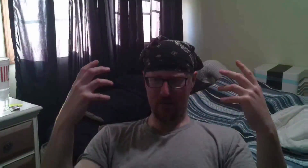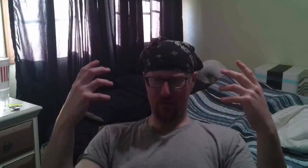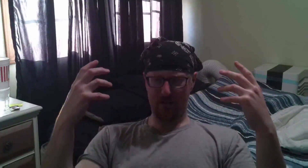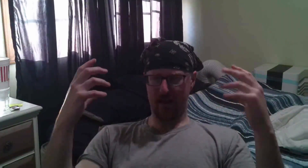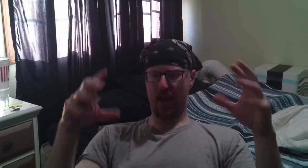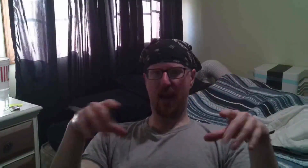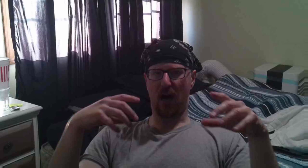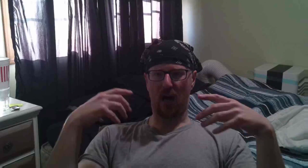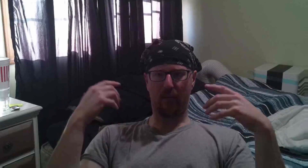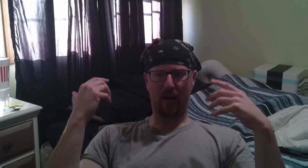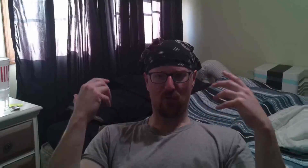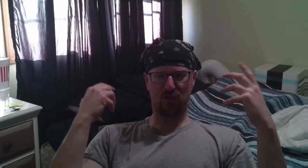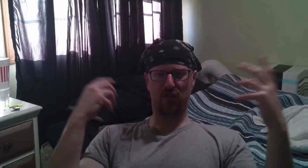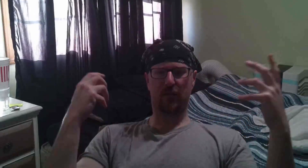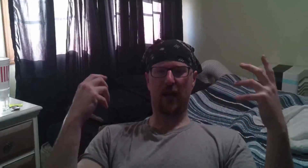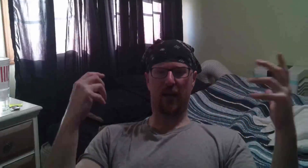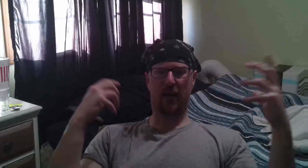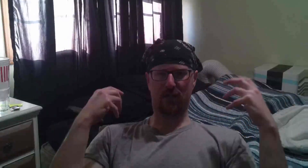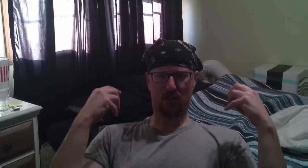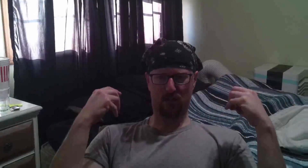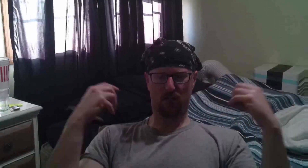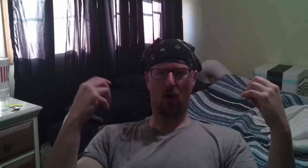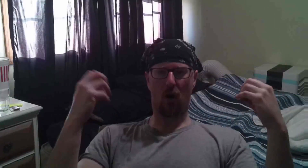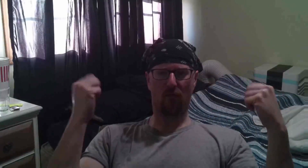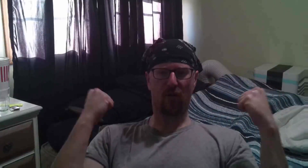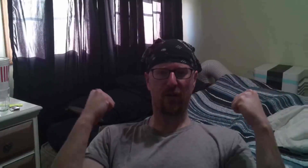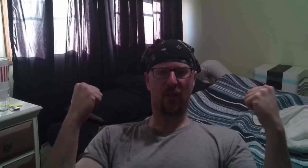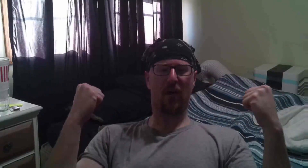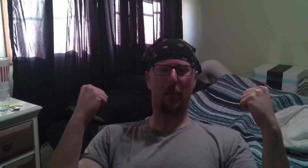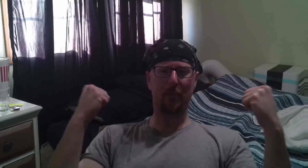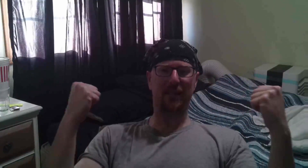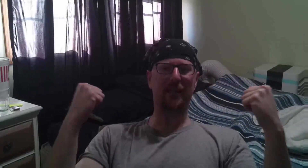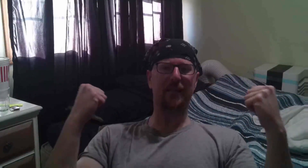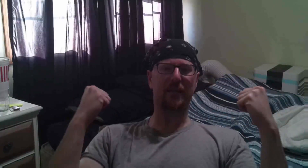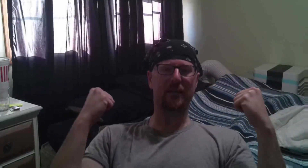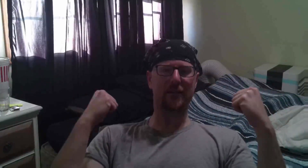for the day um and I will see you guys tomorrow for another PE tip